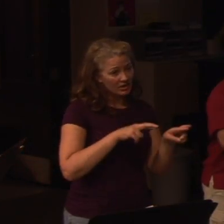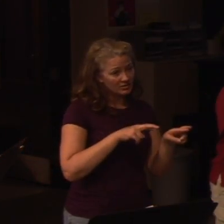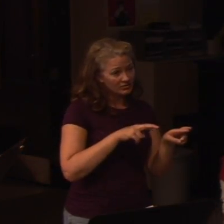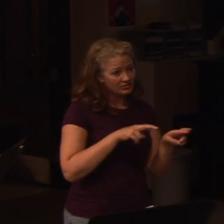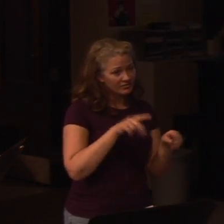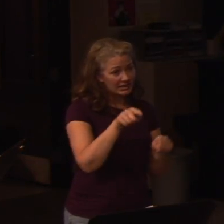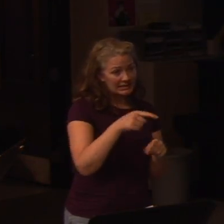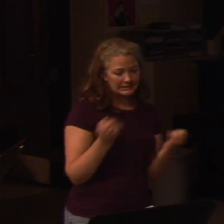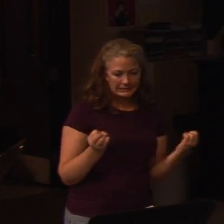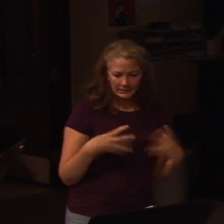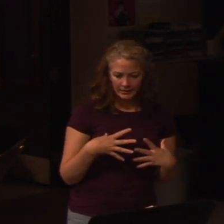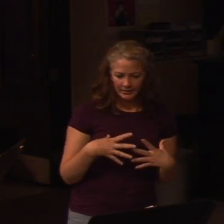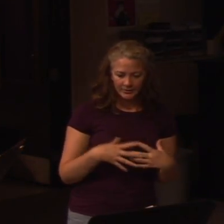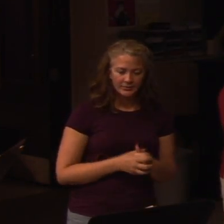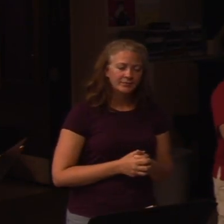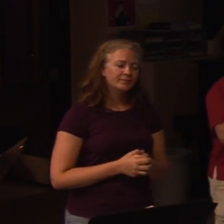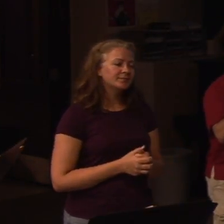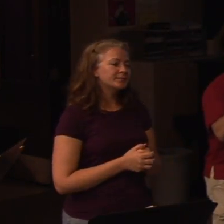Scary?